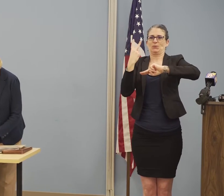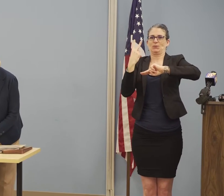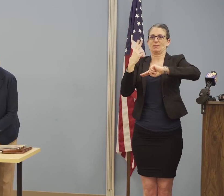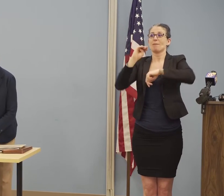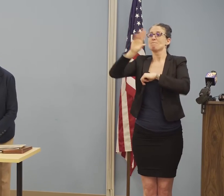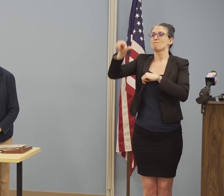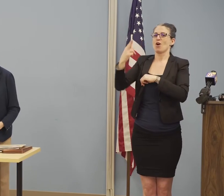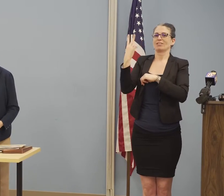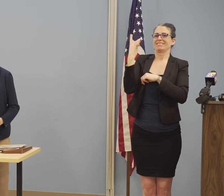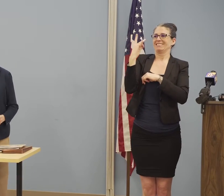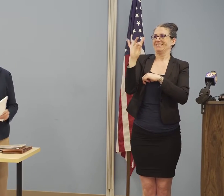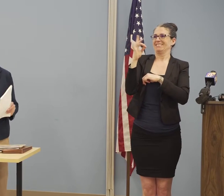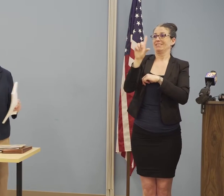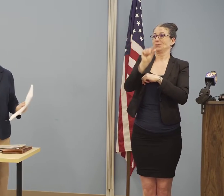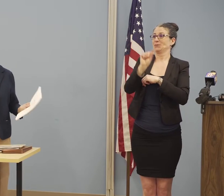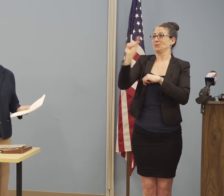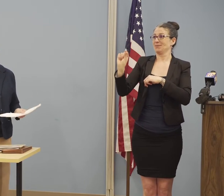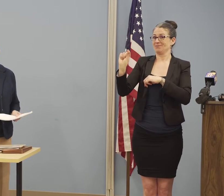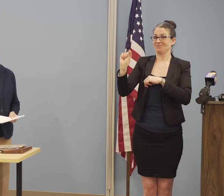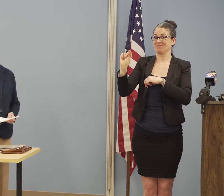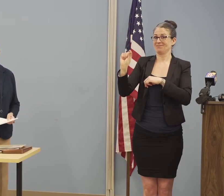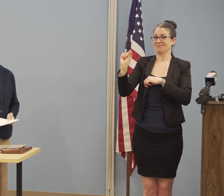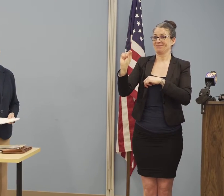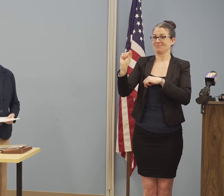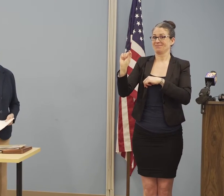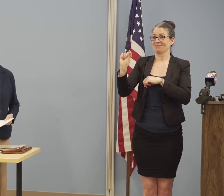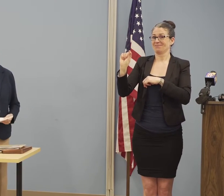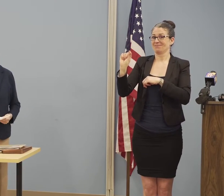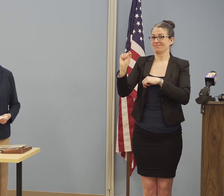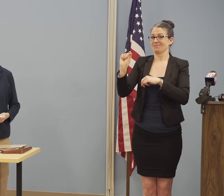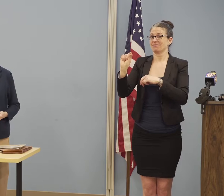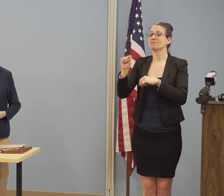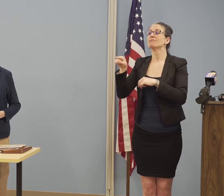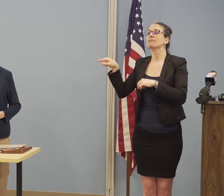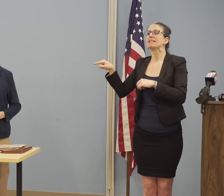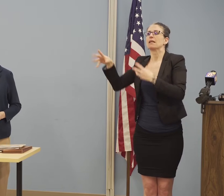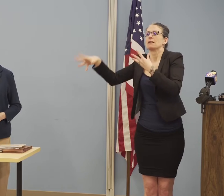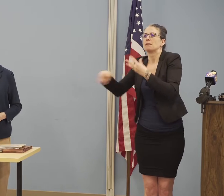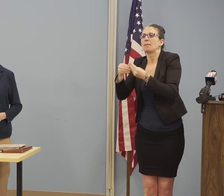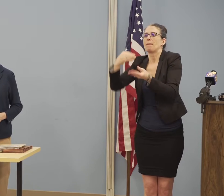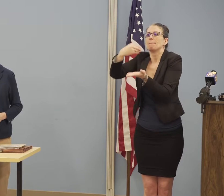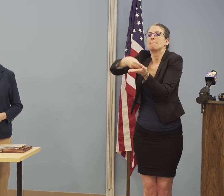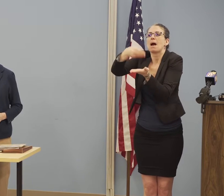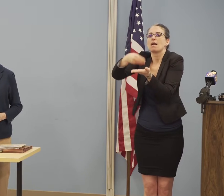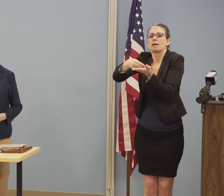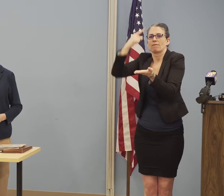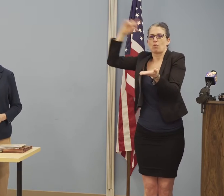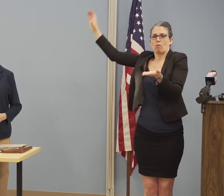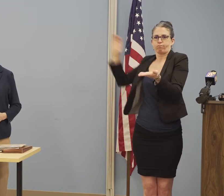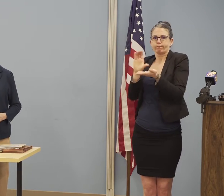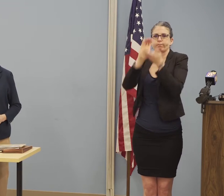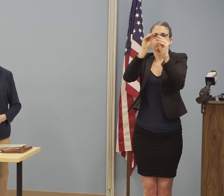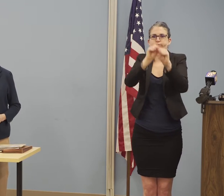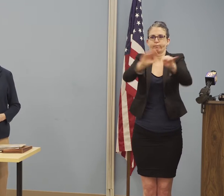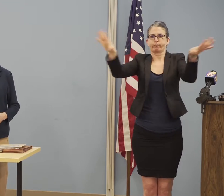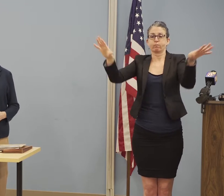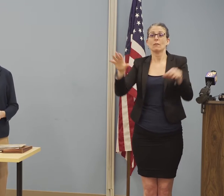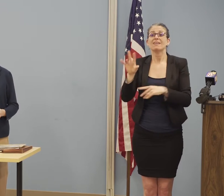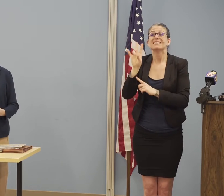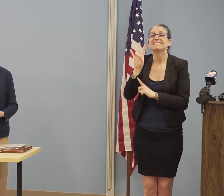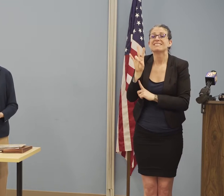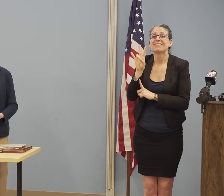This supplemental budget, as you know, provides $73 million for funding, especially